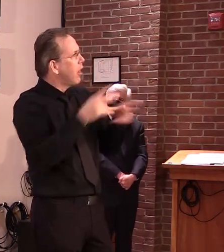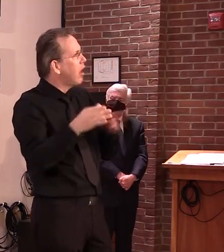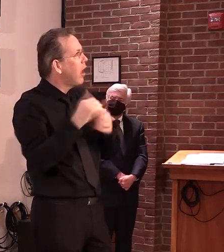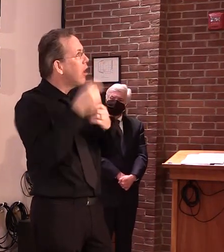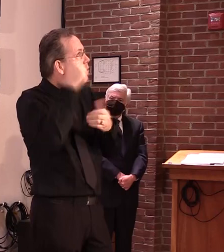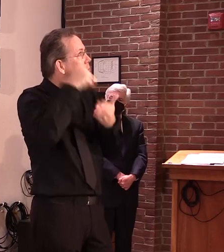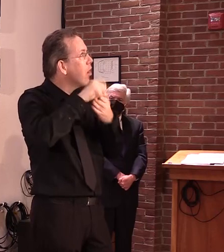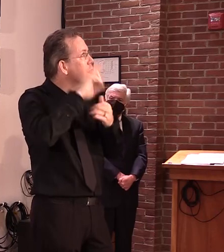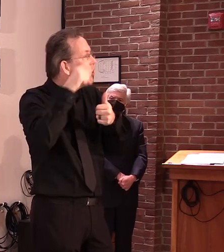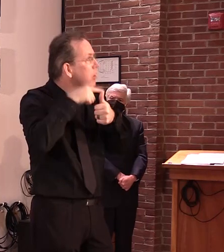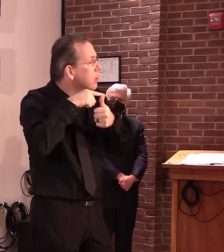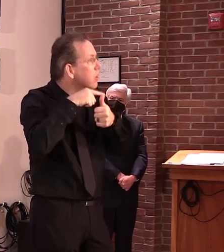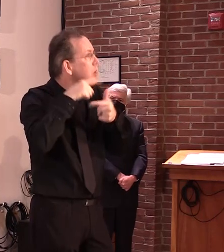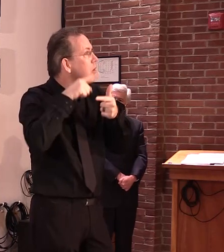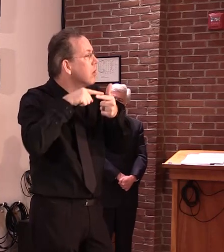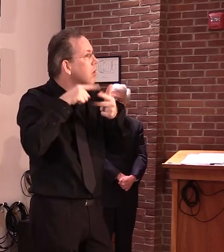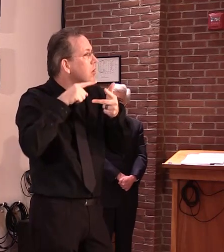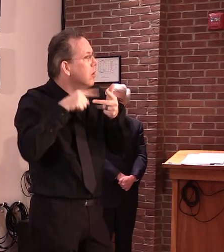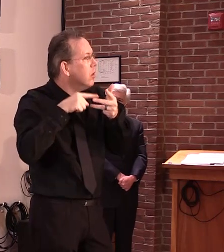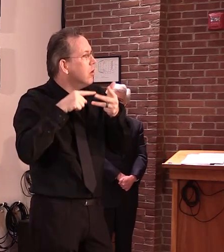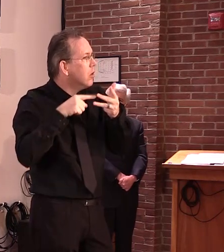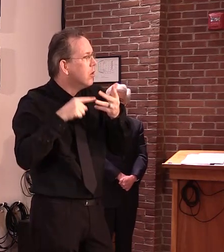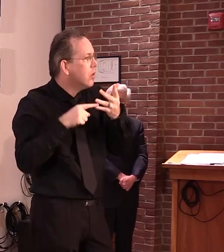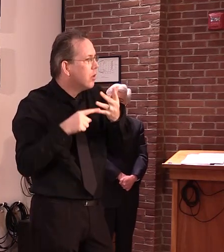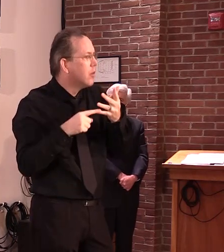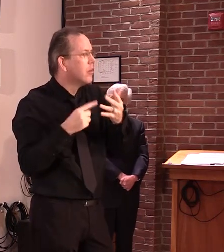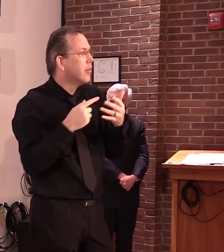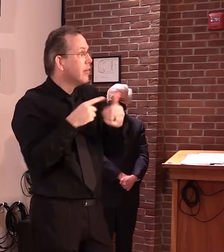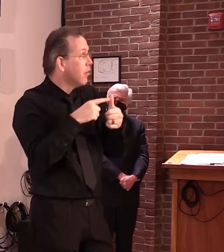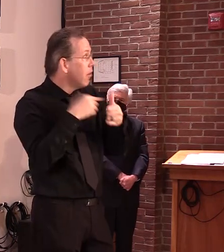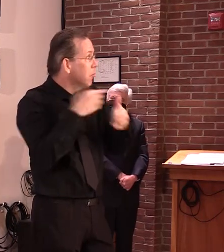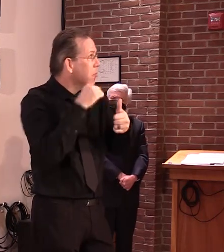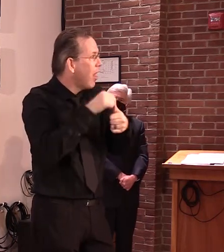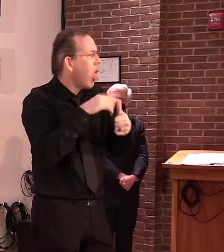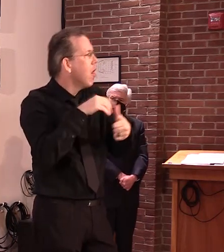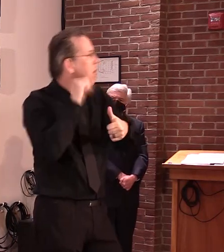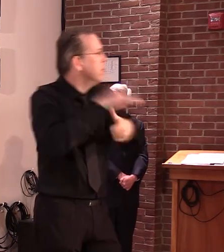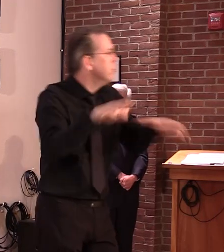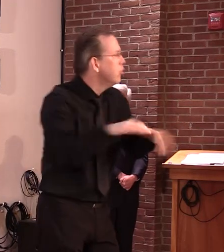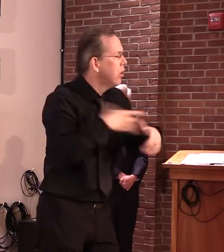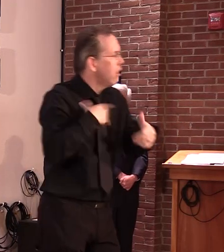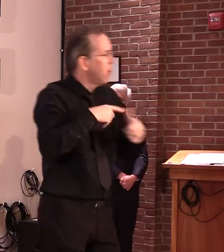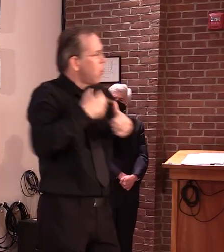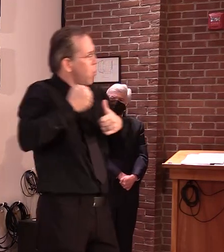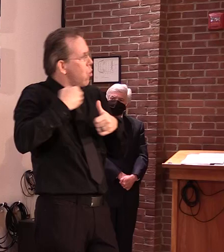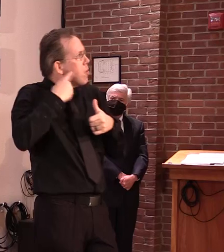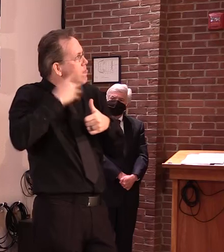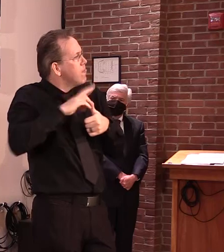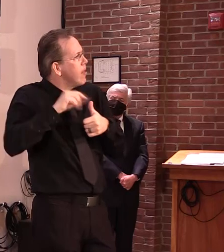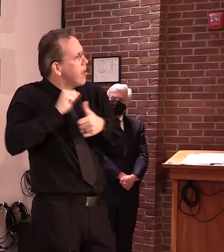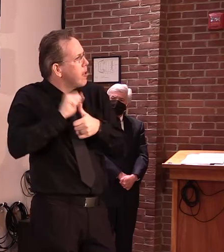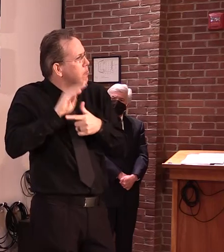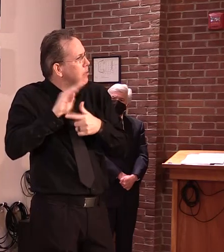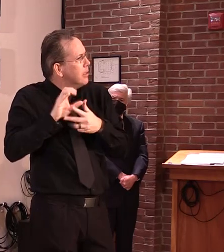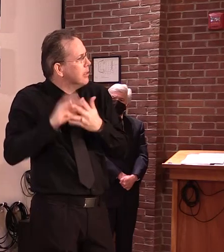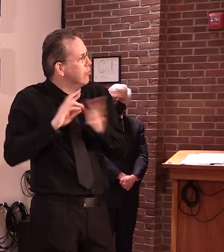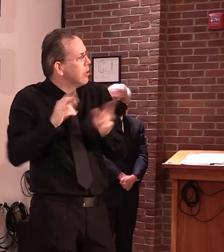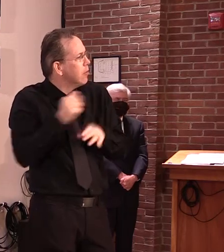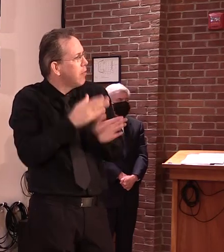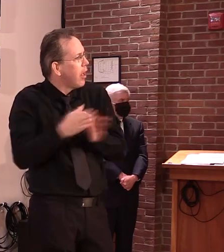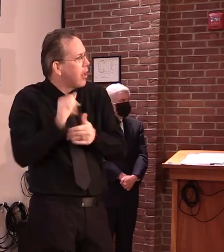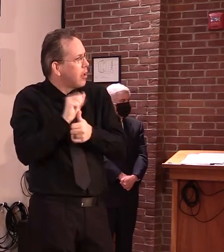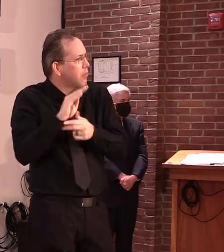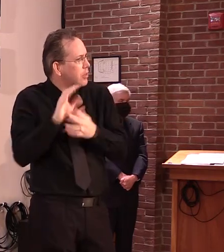but not not say yes for certain until August. But I but I'm not standing in the way at all.